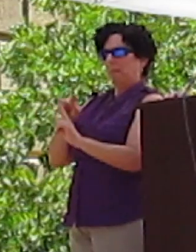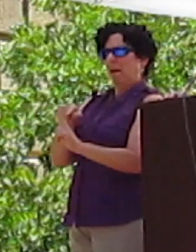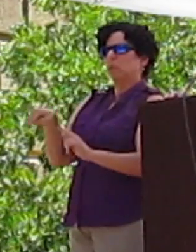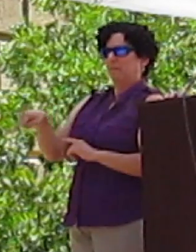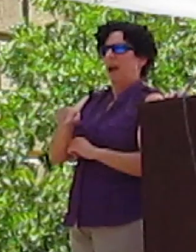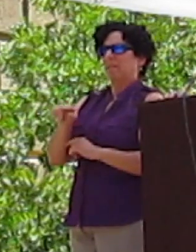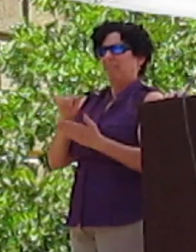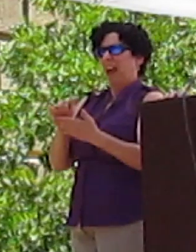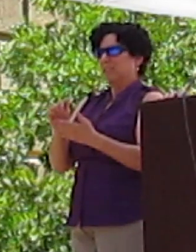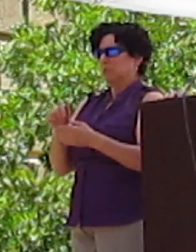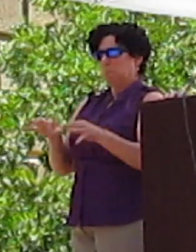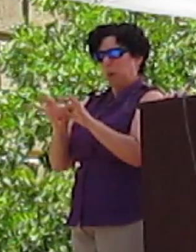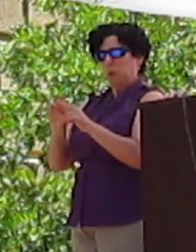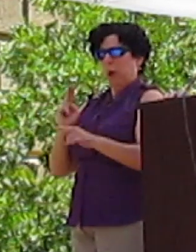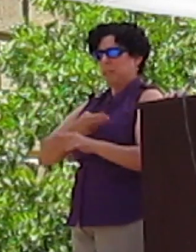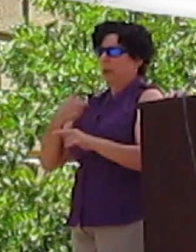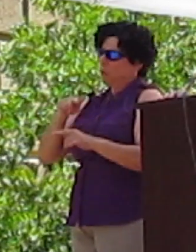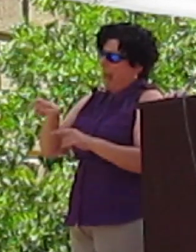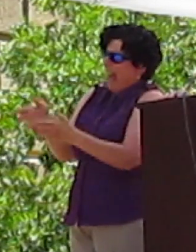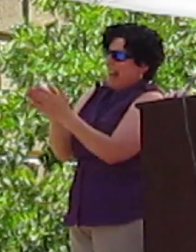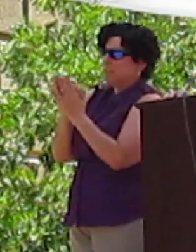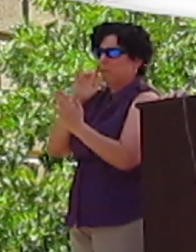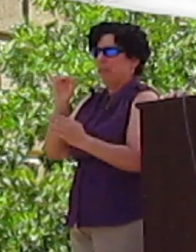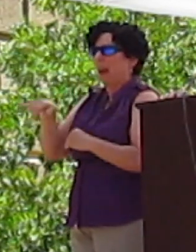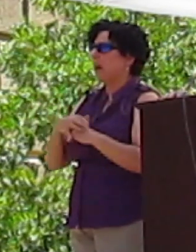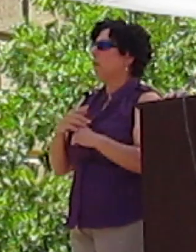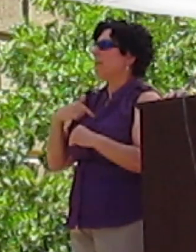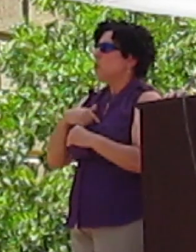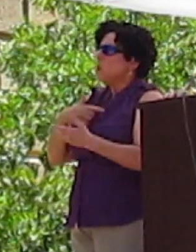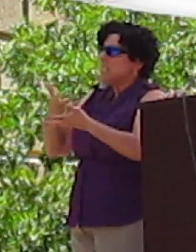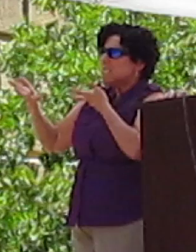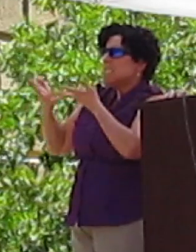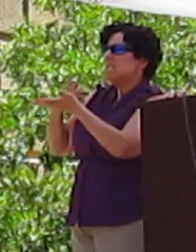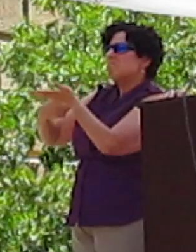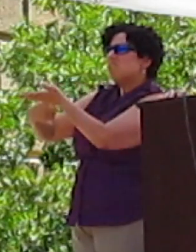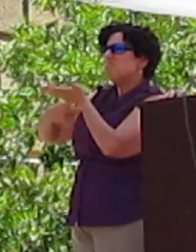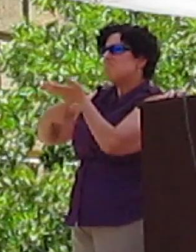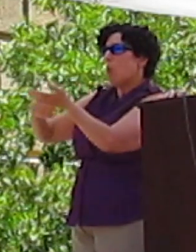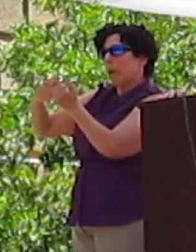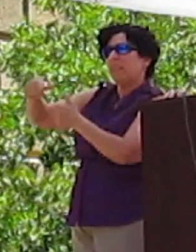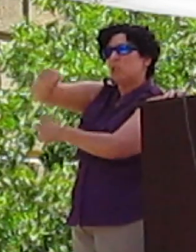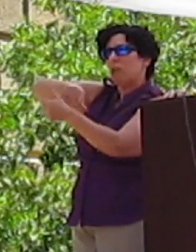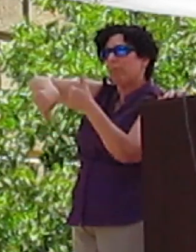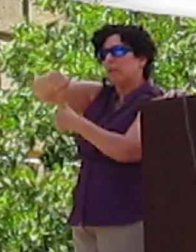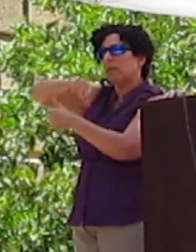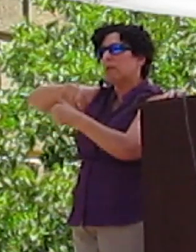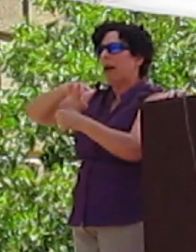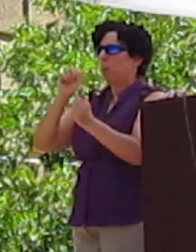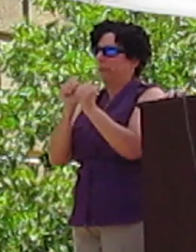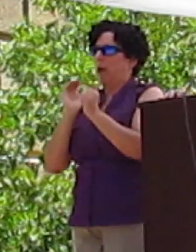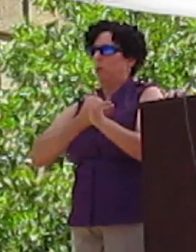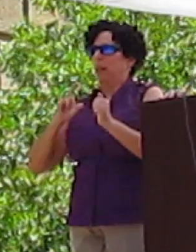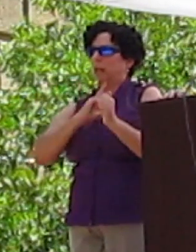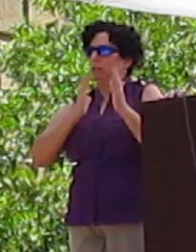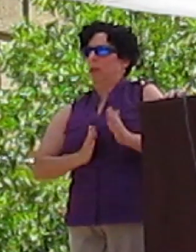us. But we have to act for it. We have to engage in that conversation with each other and with our legislators.